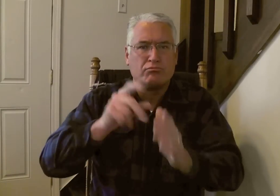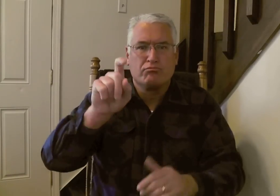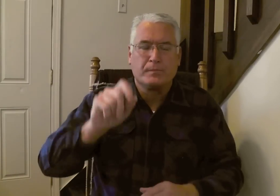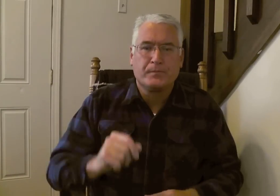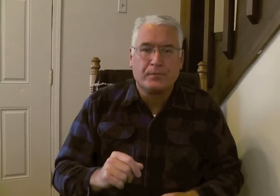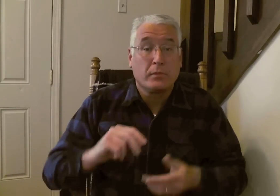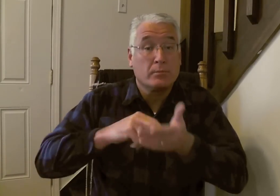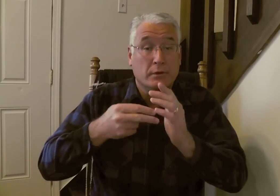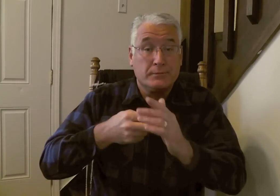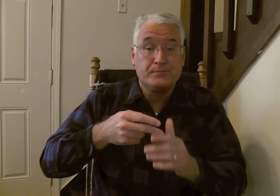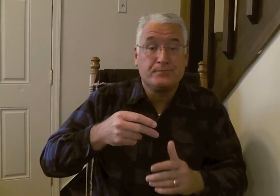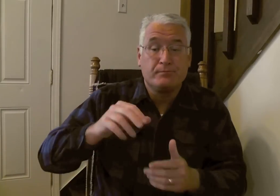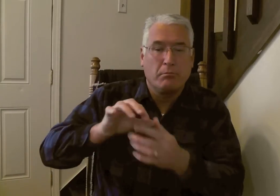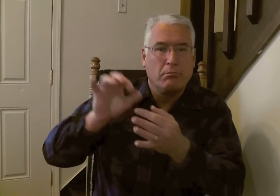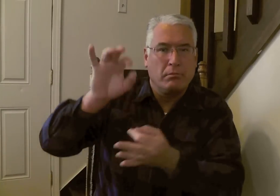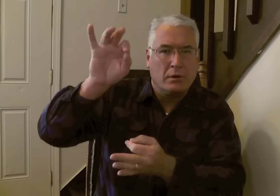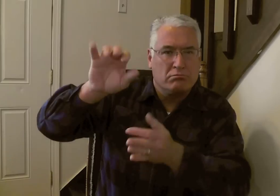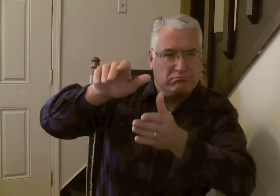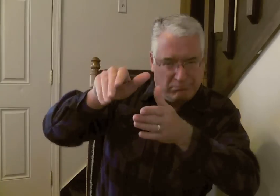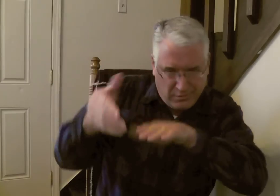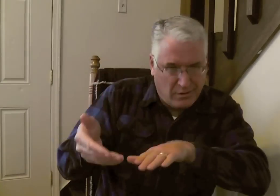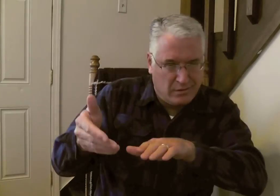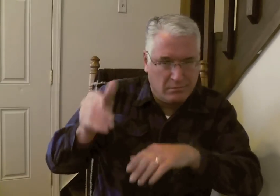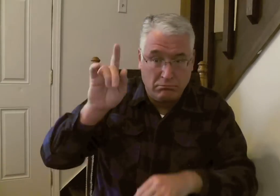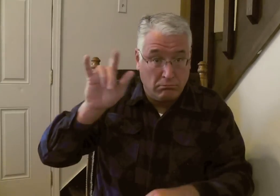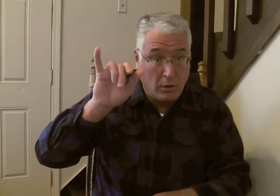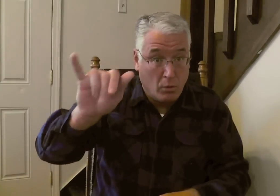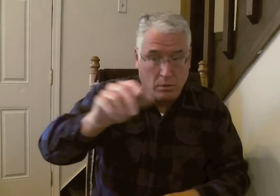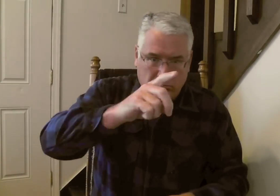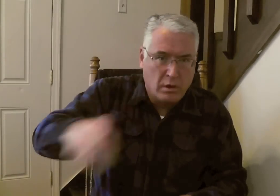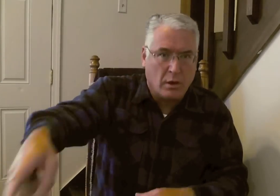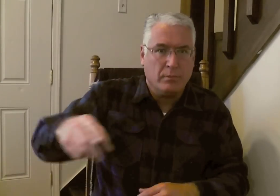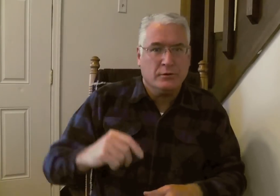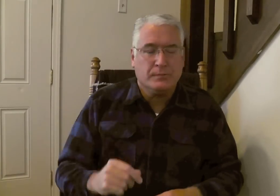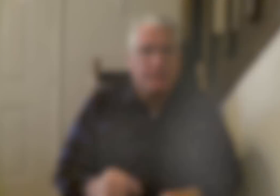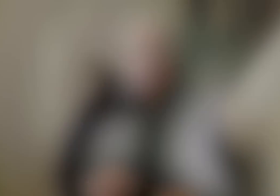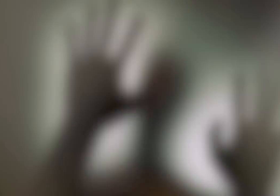What does that mean? It means that they are spiritually dead, eternally damned.